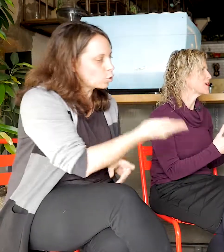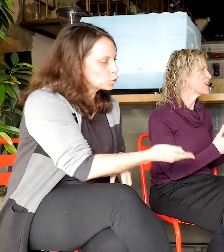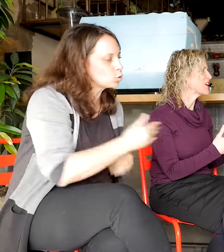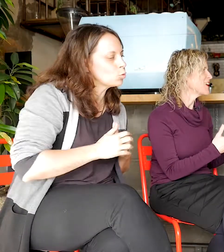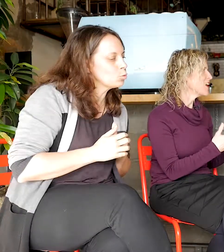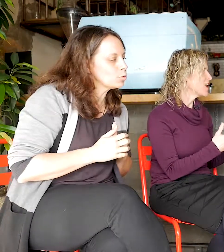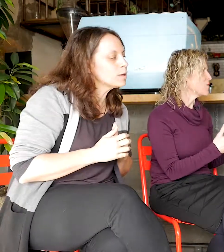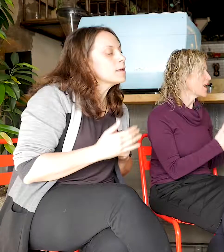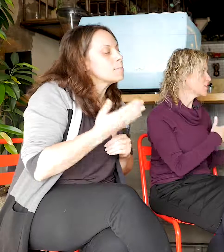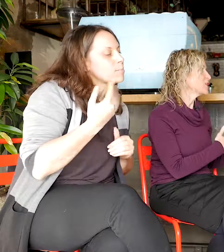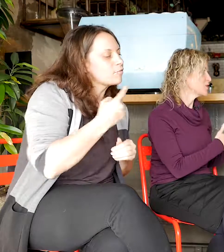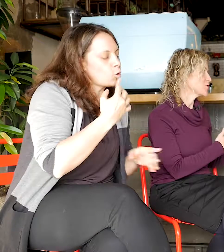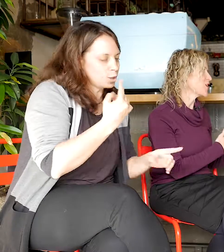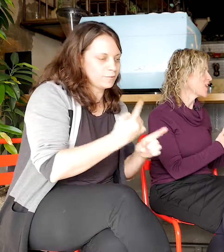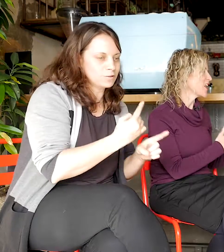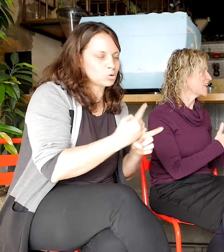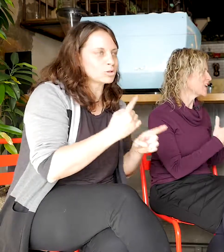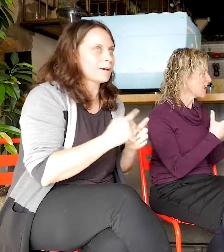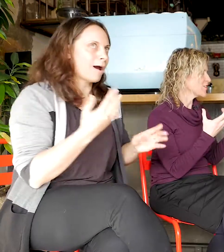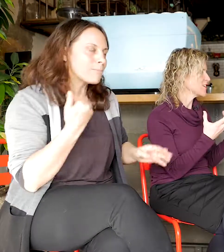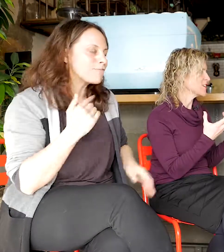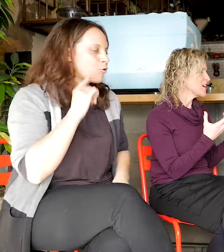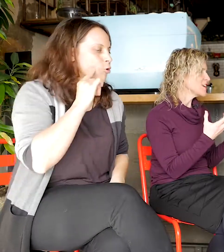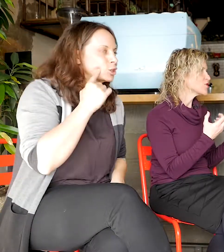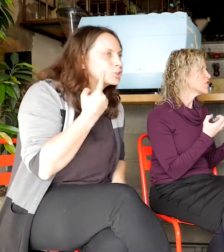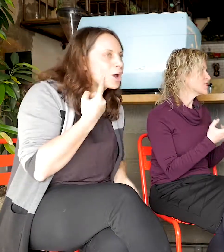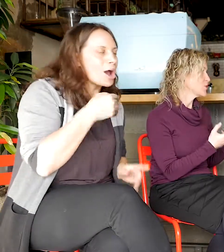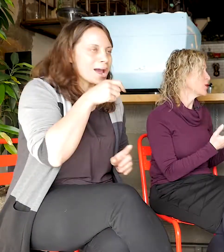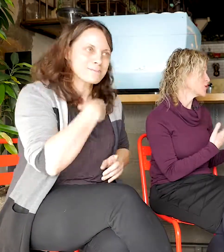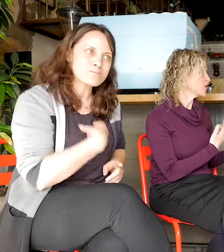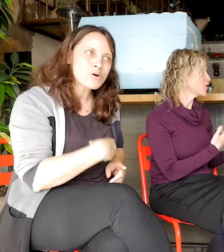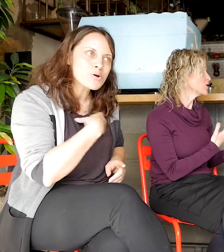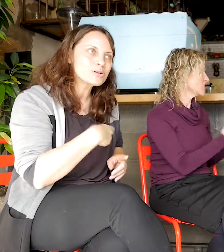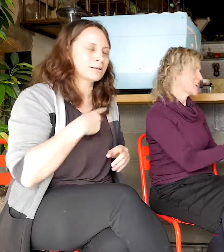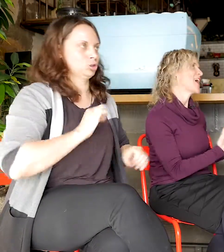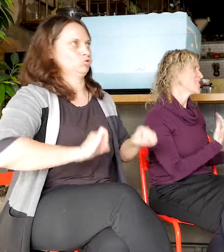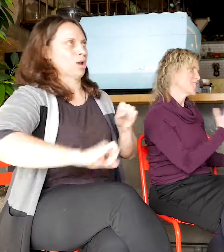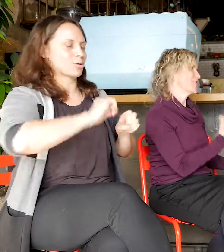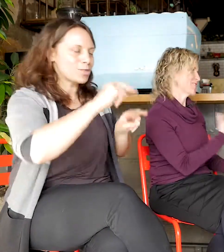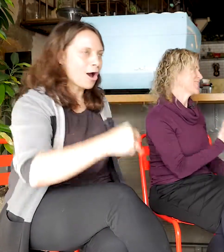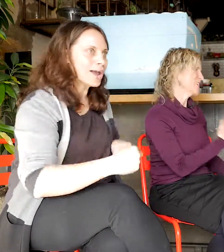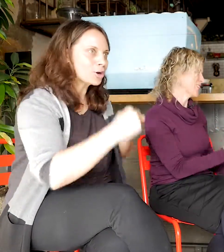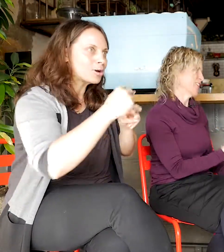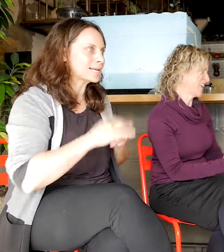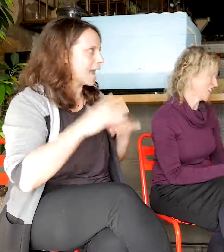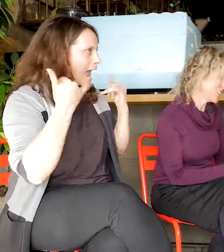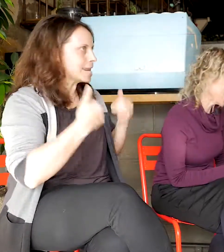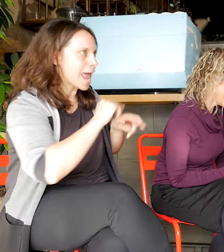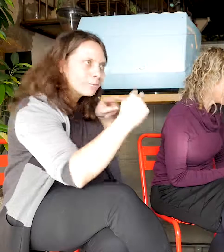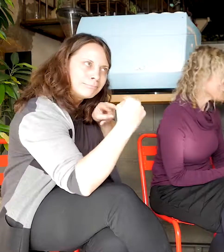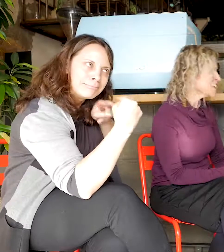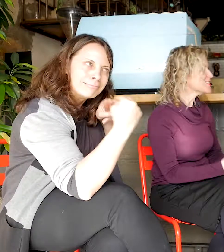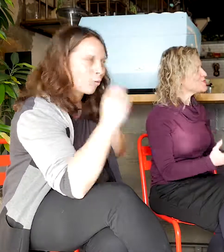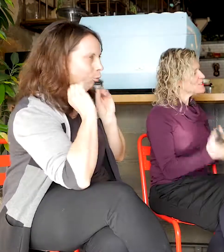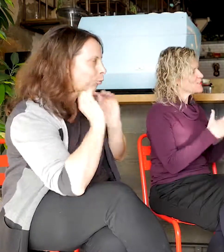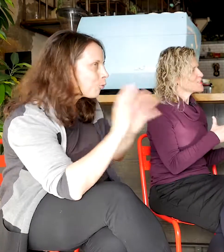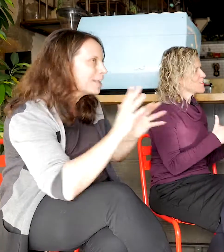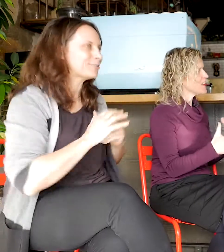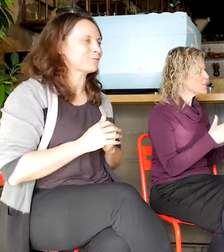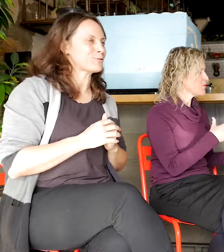having been shy and having struggled in the past with eye contact. And now you give such wonderful eye contact. So it must have had an